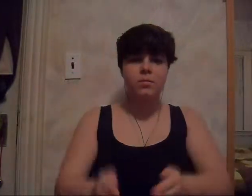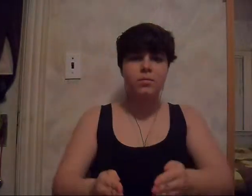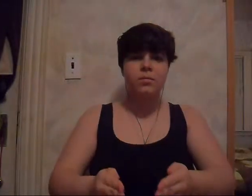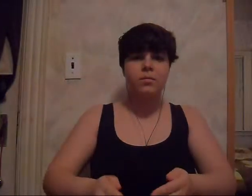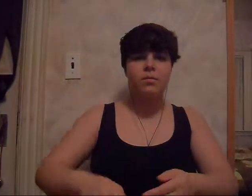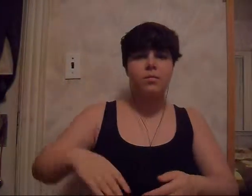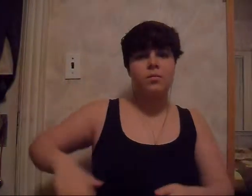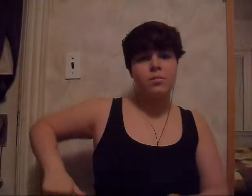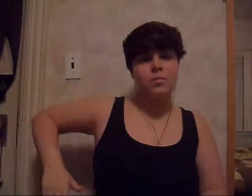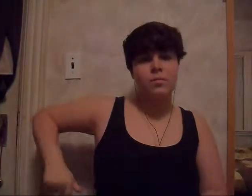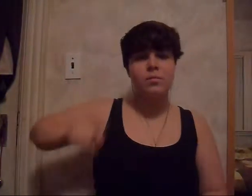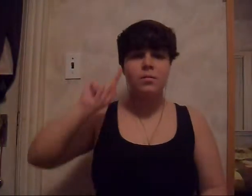It's too